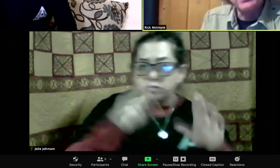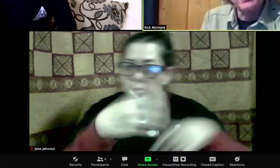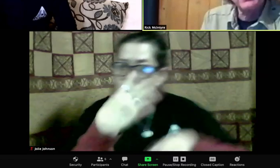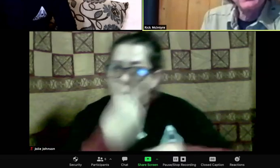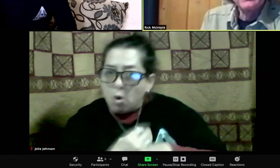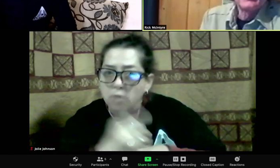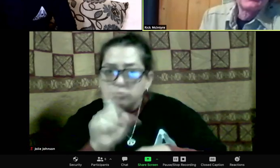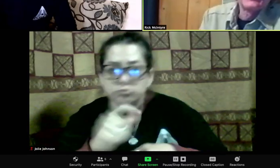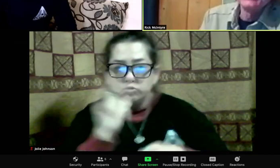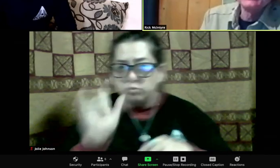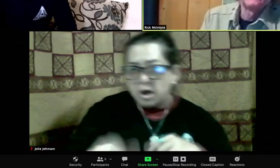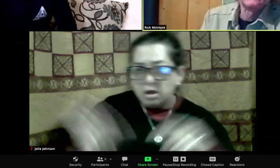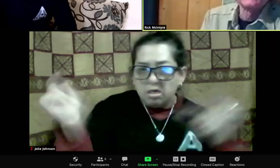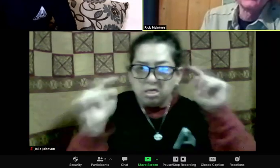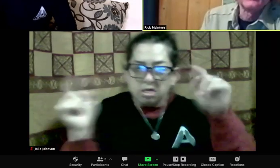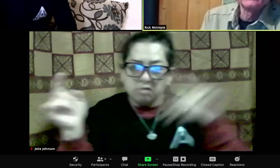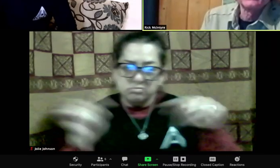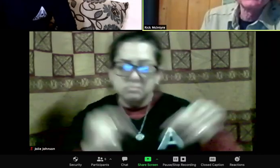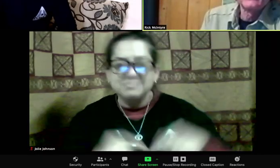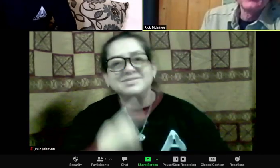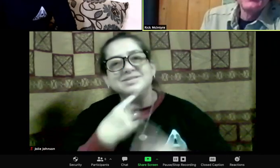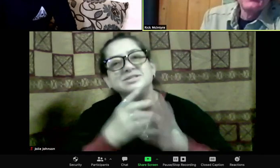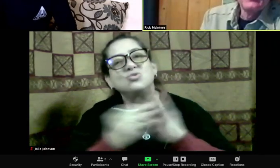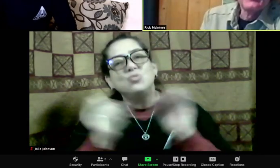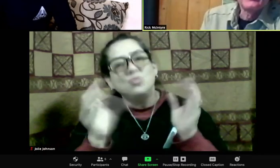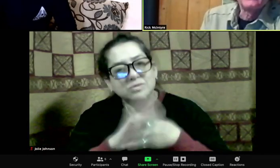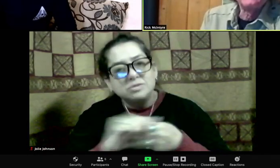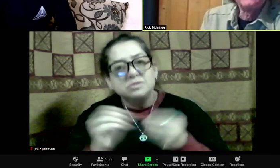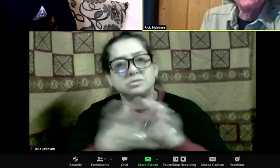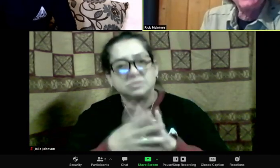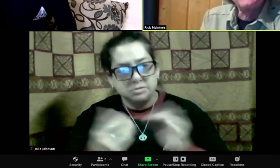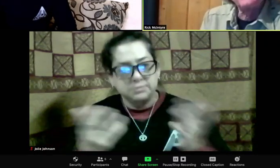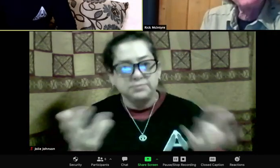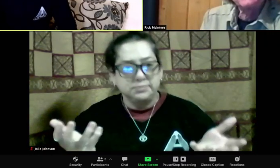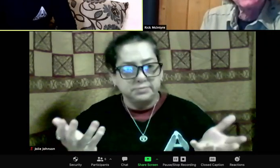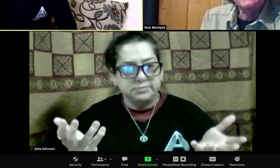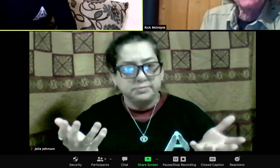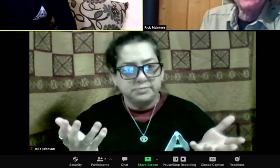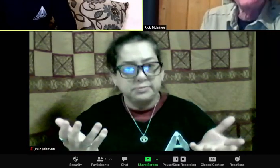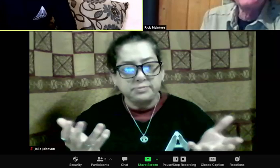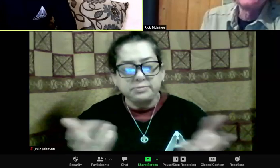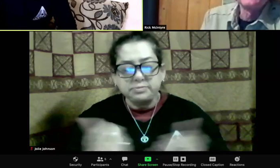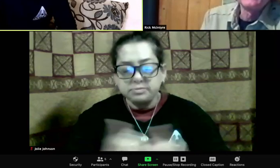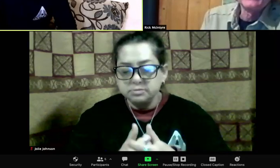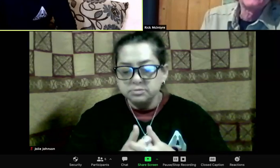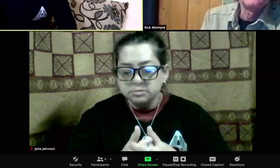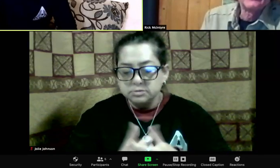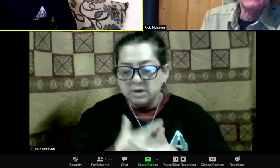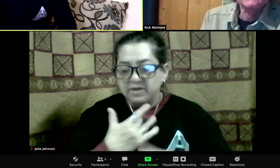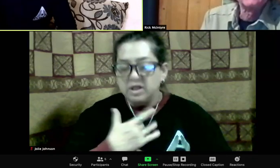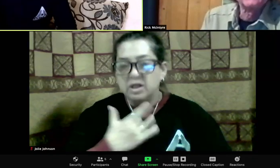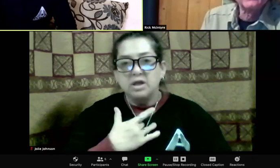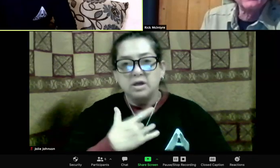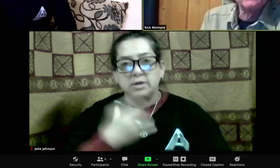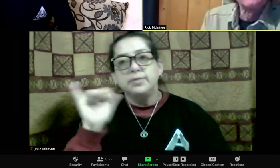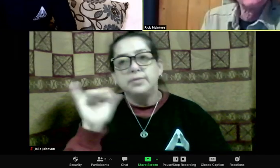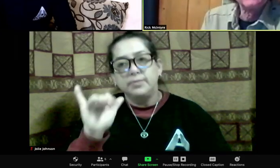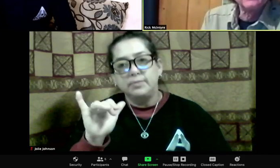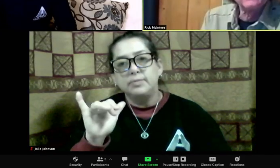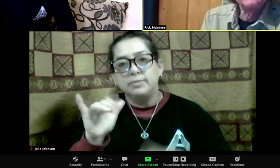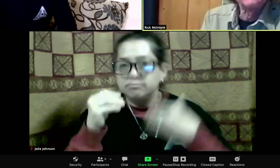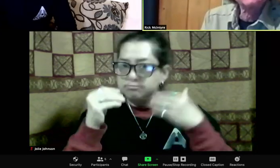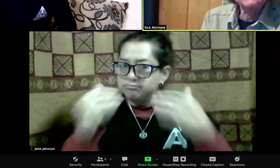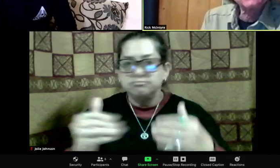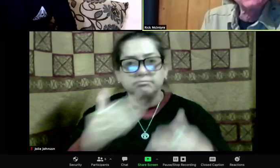she did, as I understand it, she interviewed former slaves and current slaves, and just asked them what their lives were like,